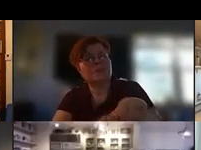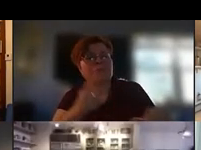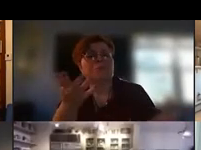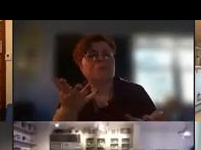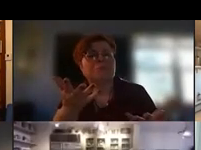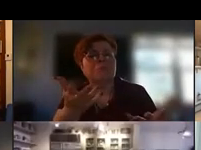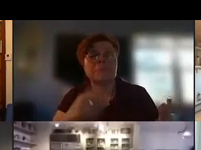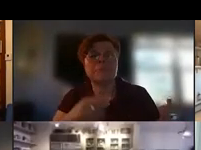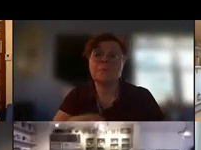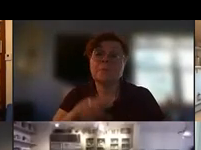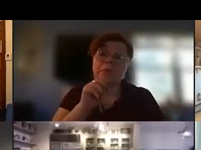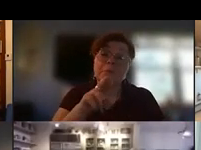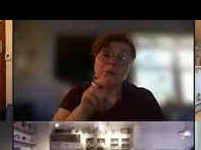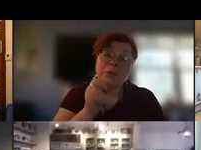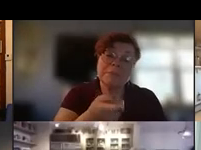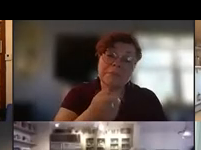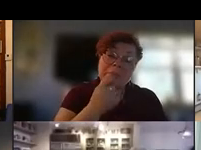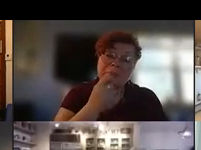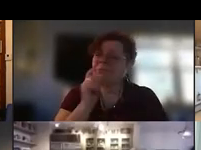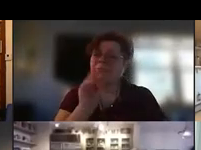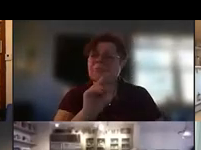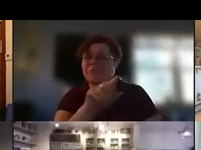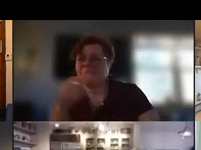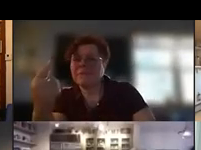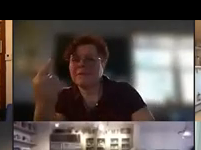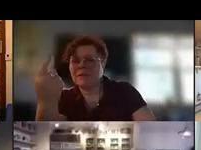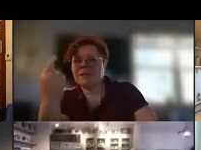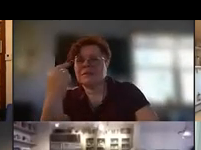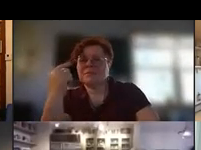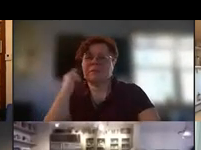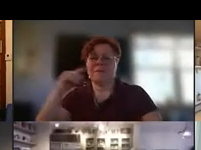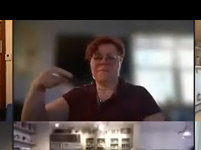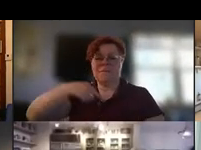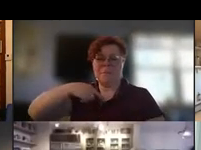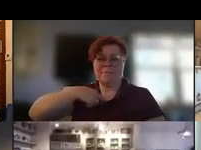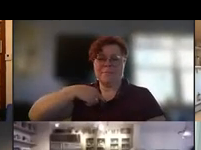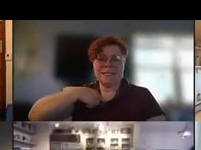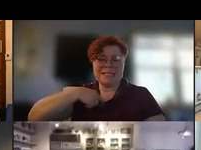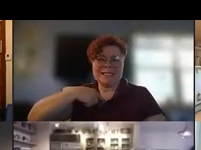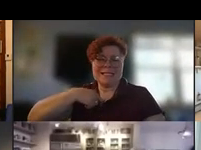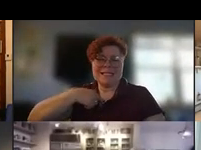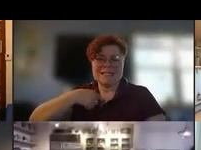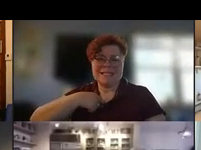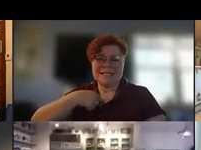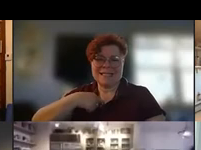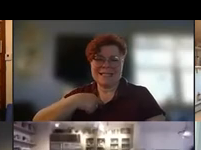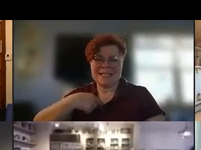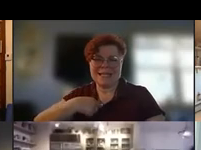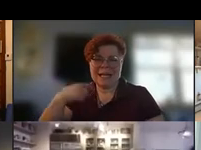marie you want to go first no you go first well for me it's i poetry to me is always trying to capture it